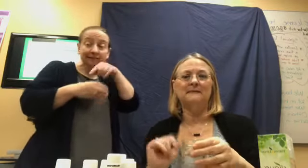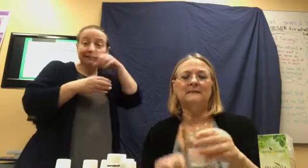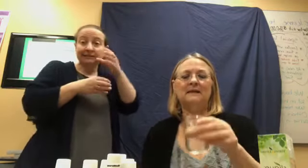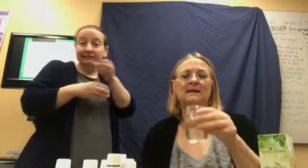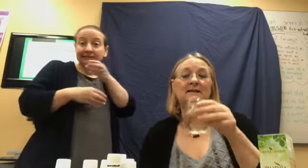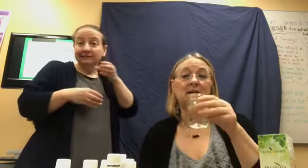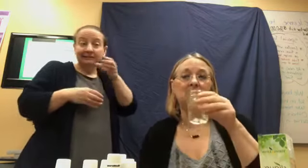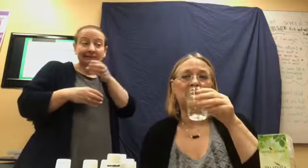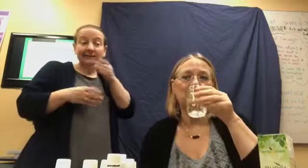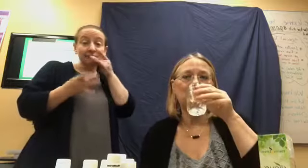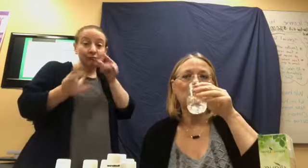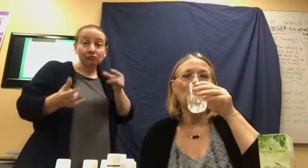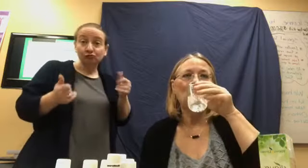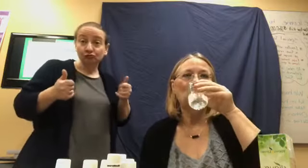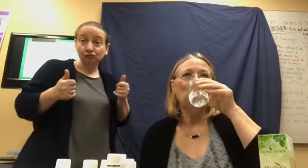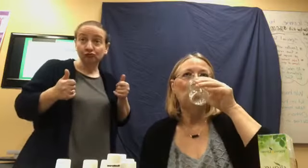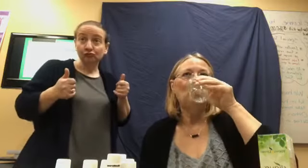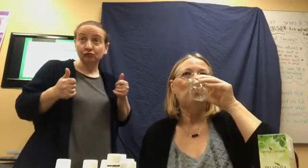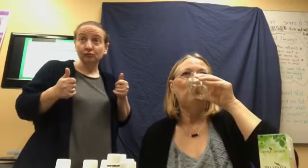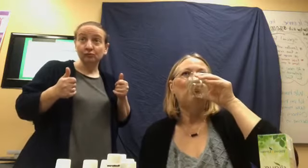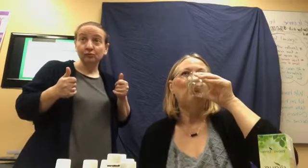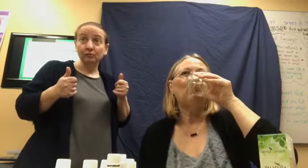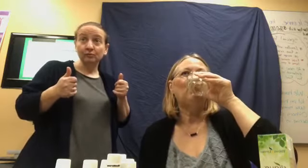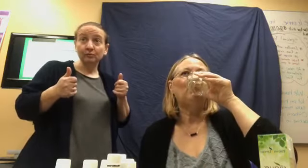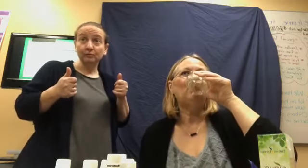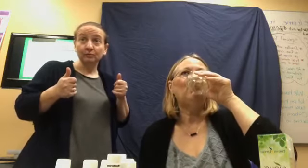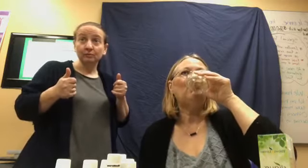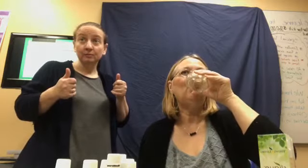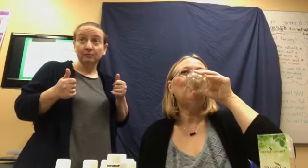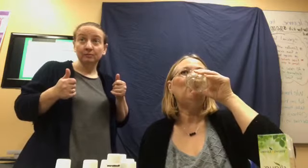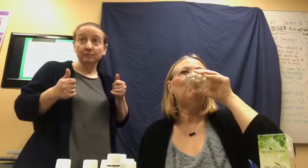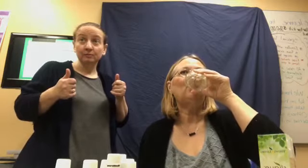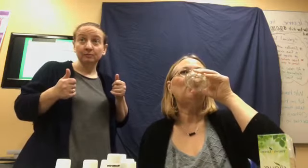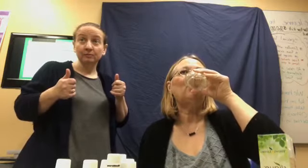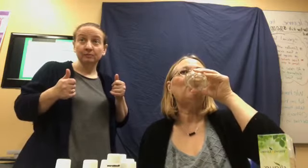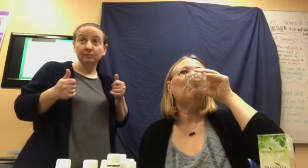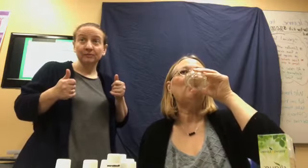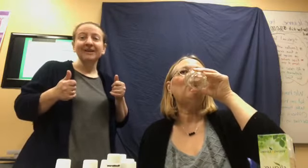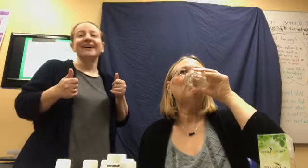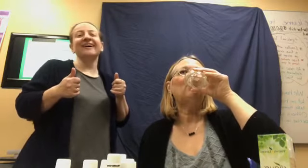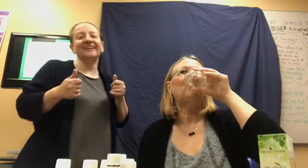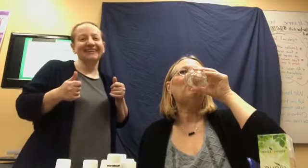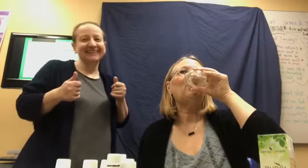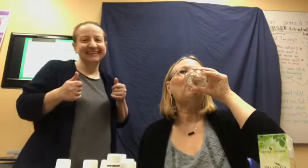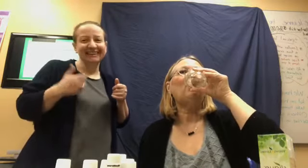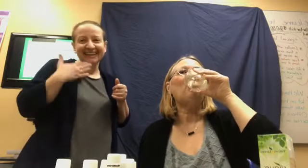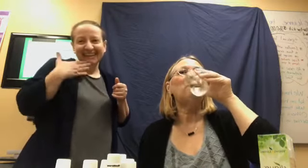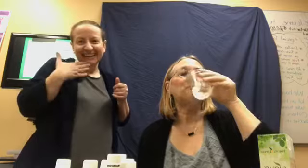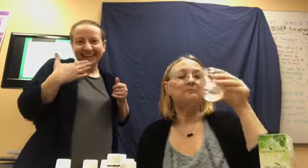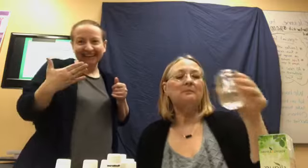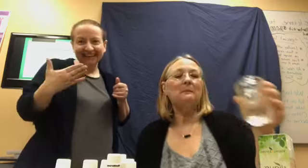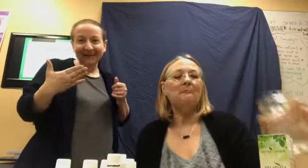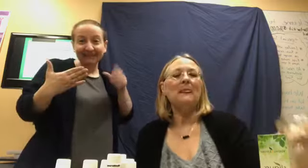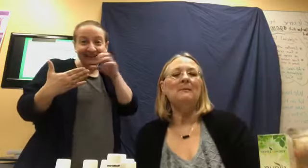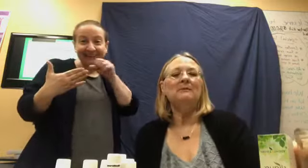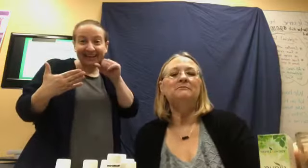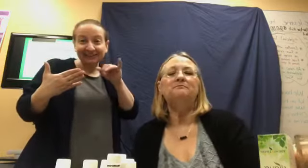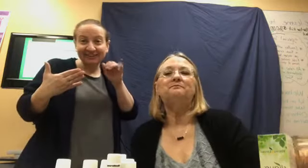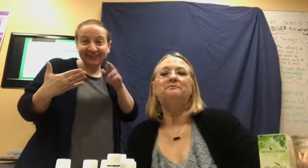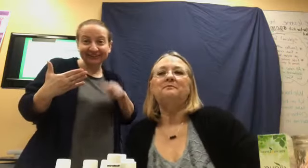It's yummy. The reference guide has all kinds of suggestions for addictions. Oh. Thank you. I'm guessing that was Jennifer.